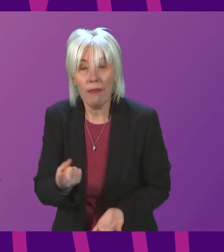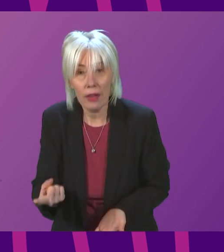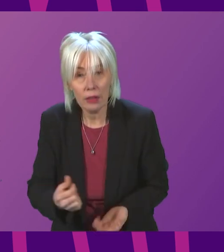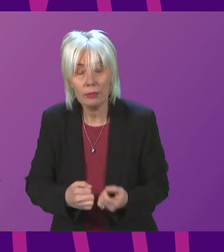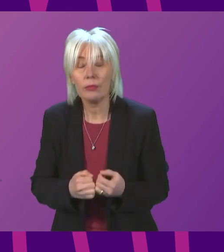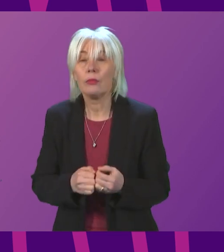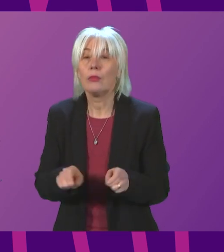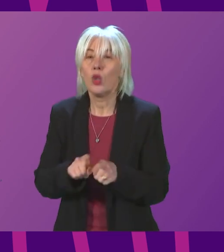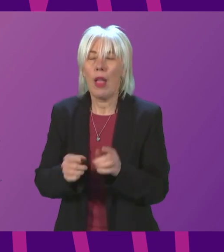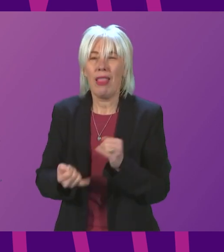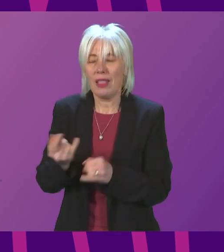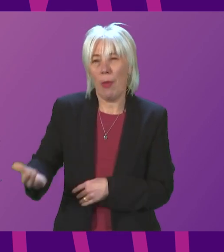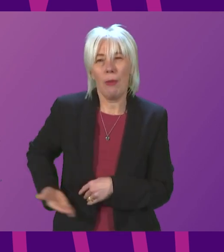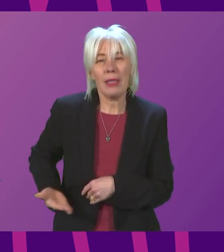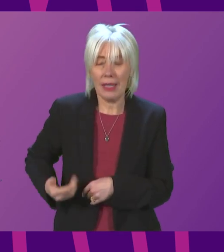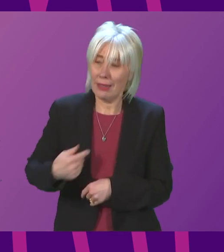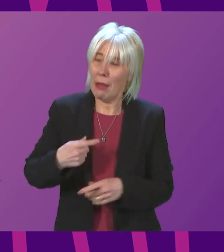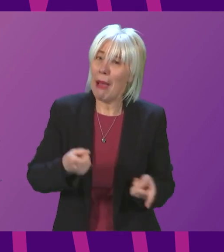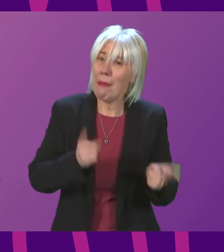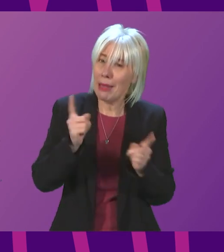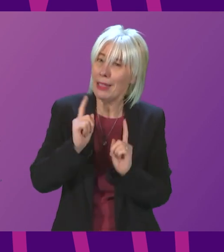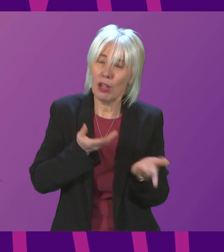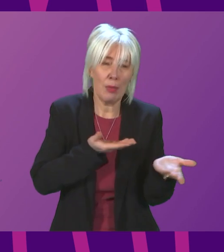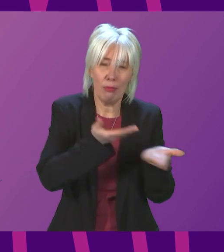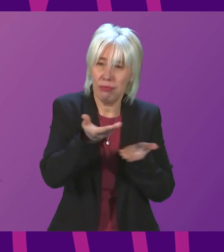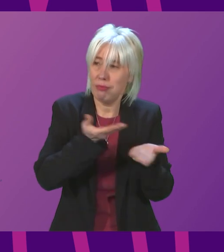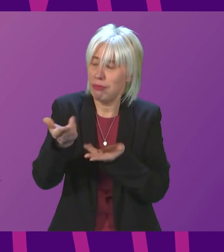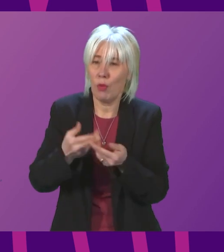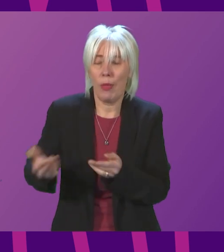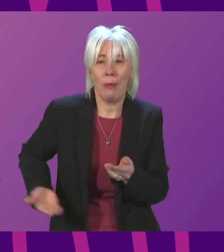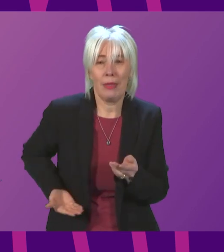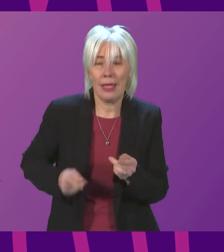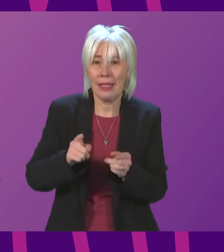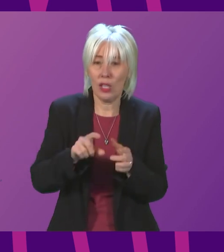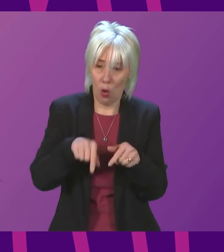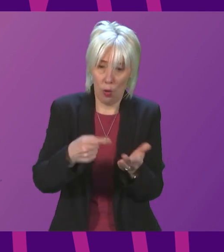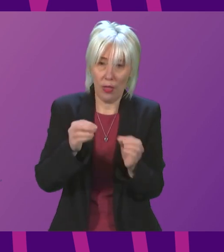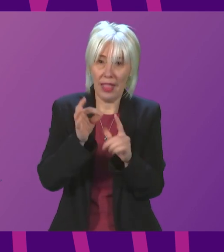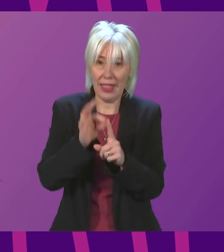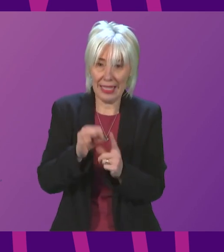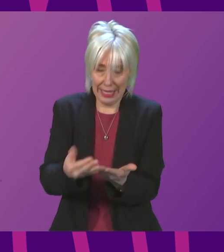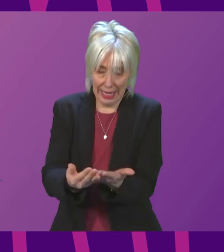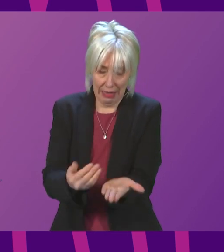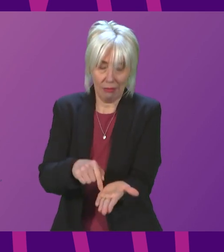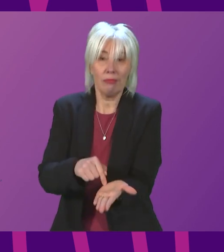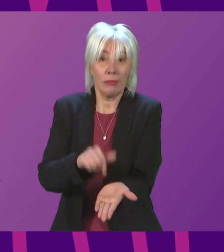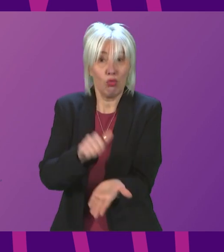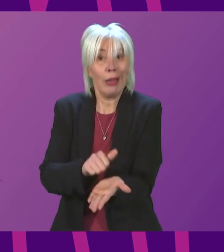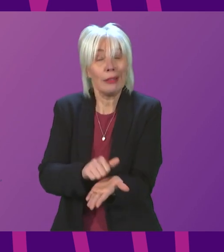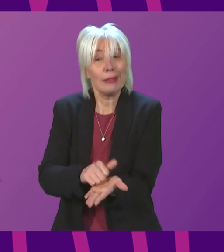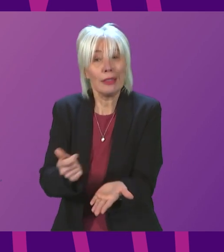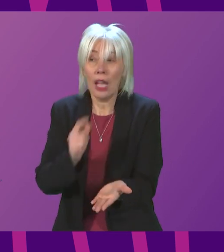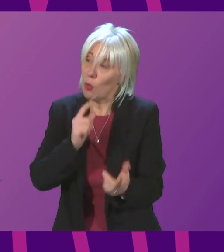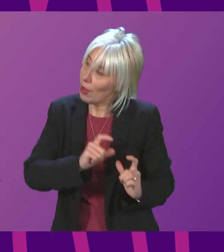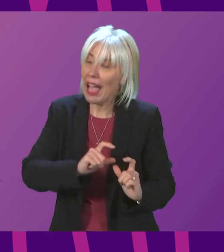lastly-presiding office on the issue of business, as my ministers engage with businesses on the detail of this, as is right and proper, and we will continue